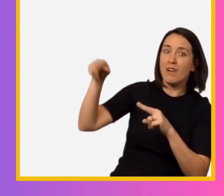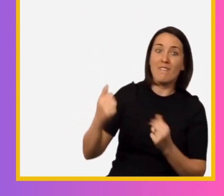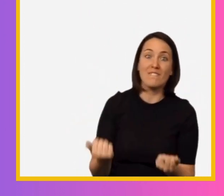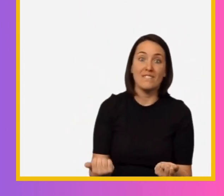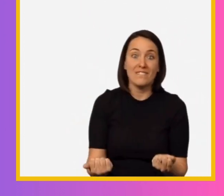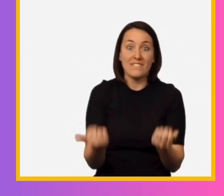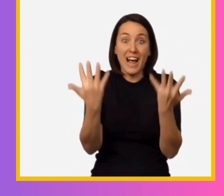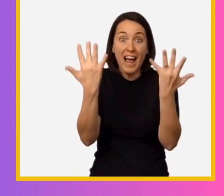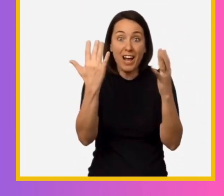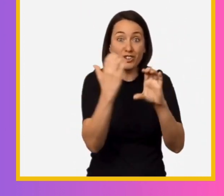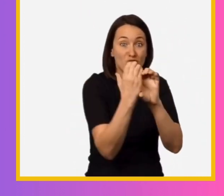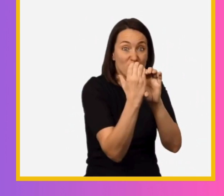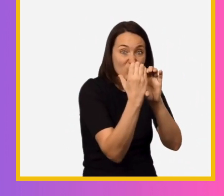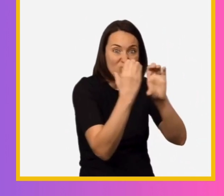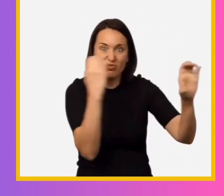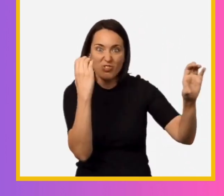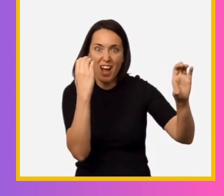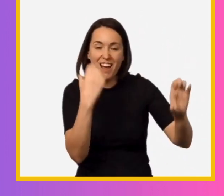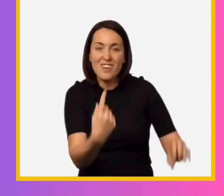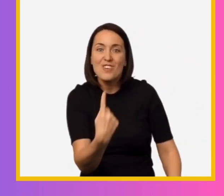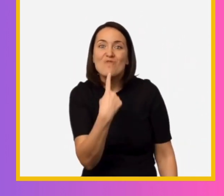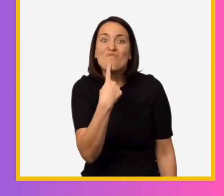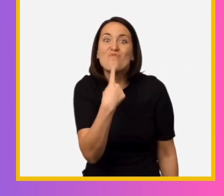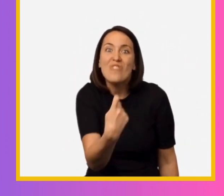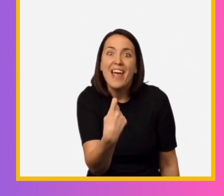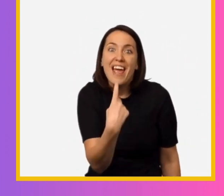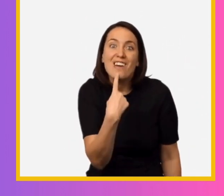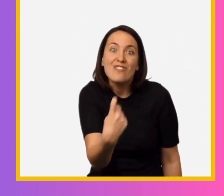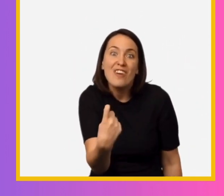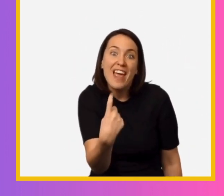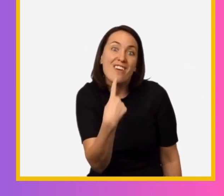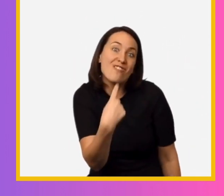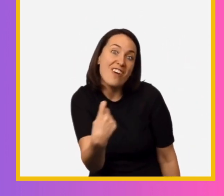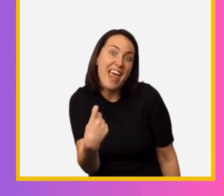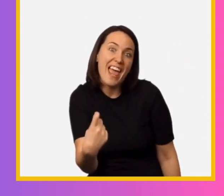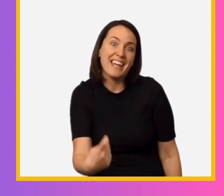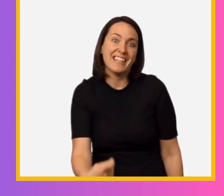up, fire, truck, red, red, red, red.